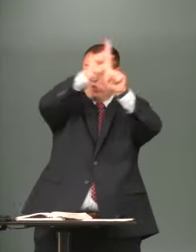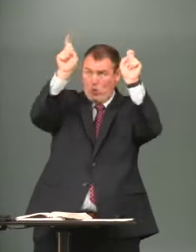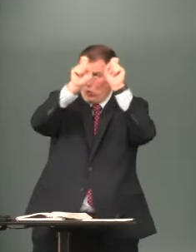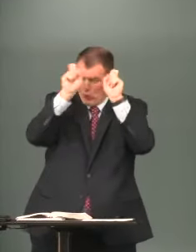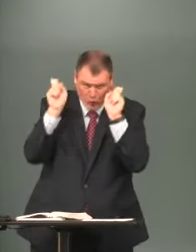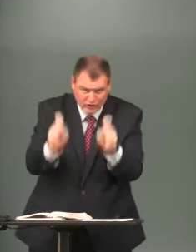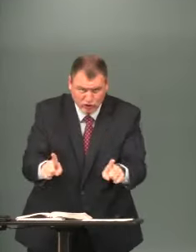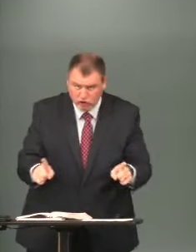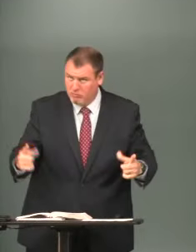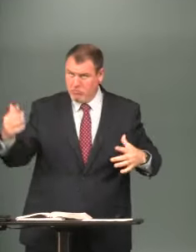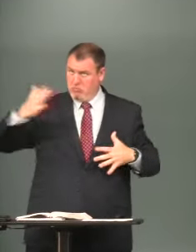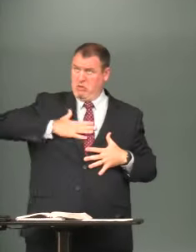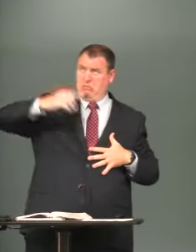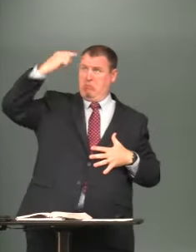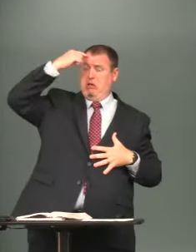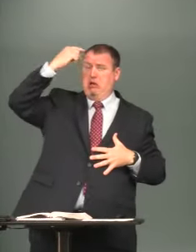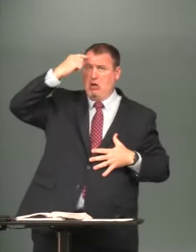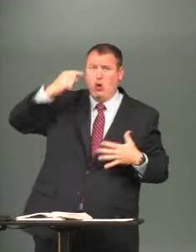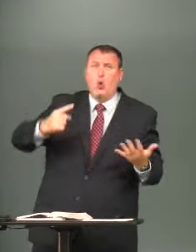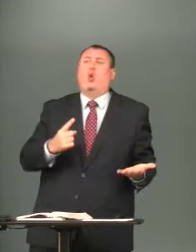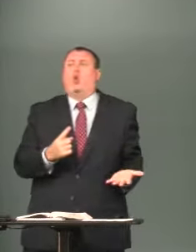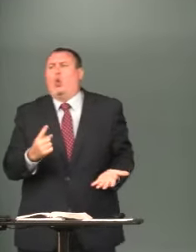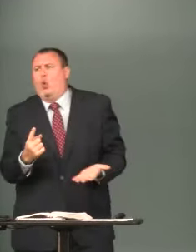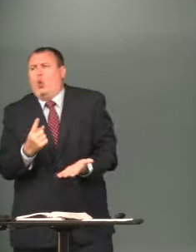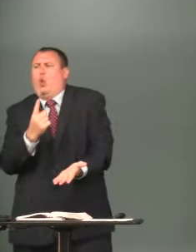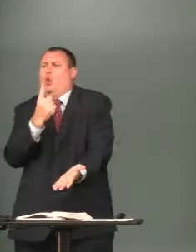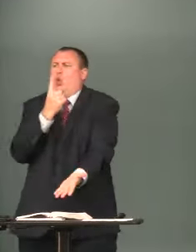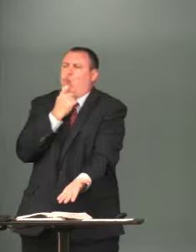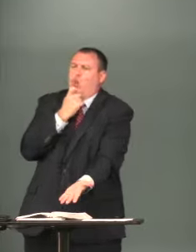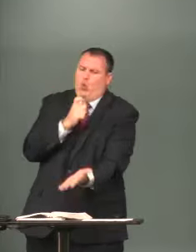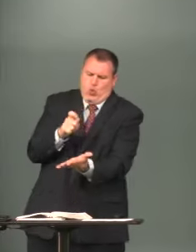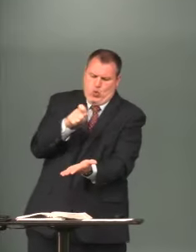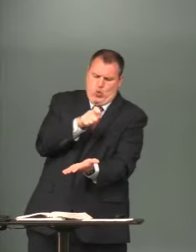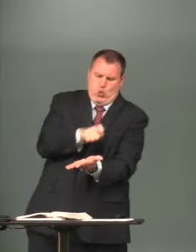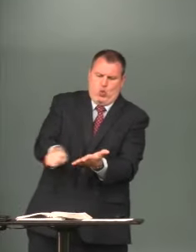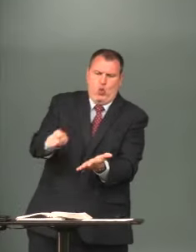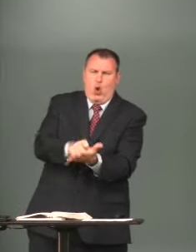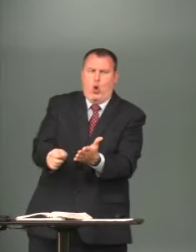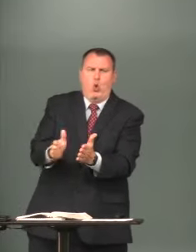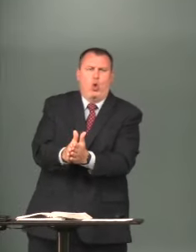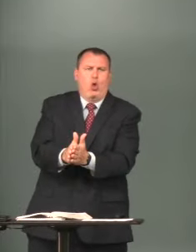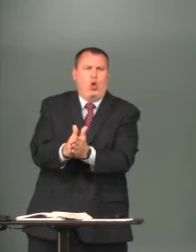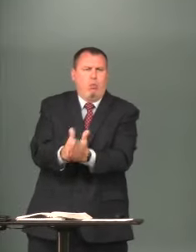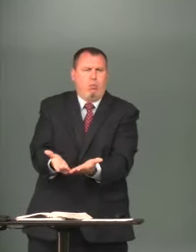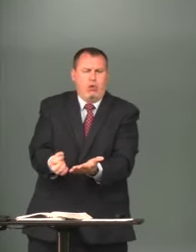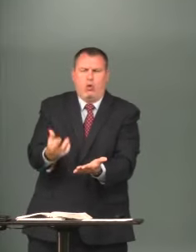the first question in my mind would be who wrote the book